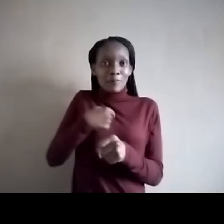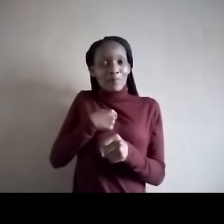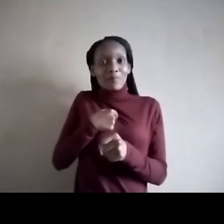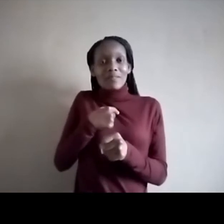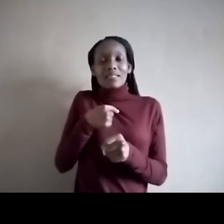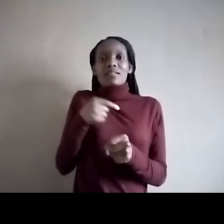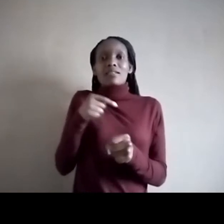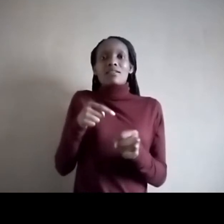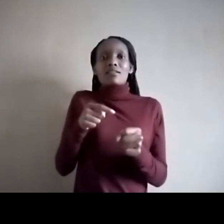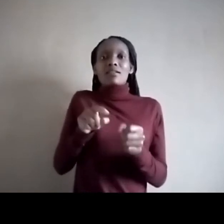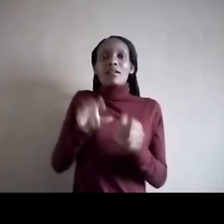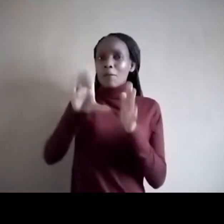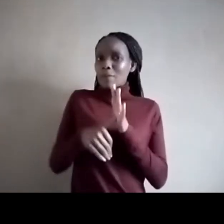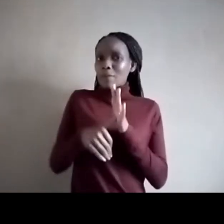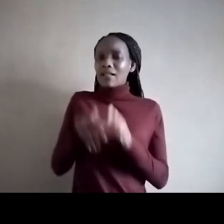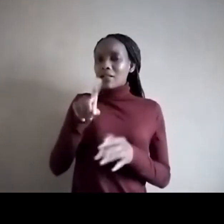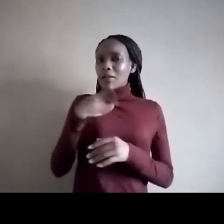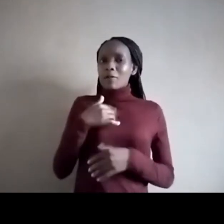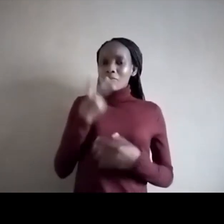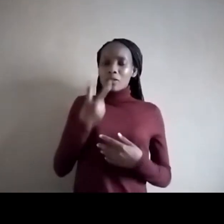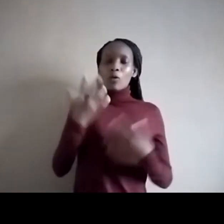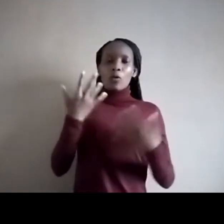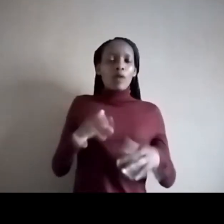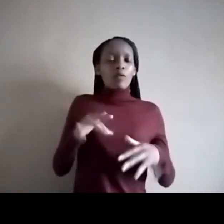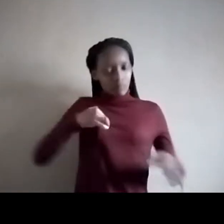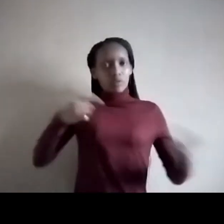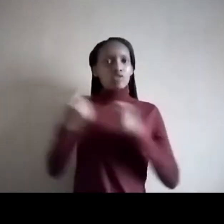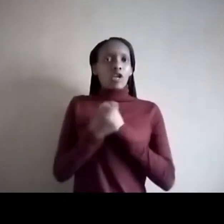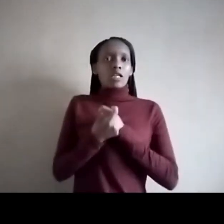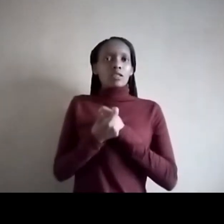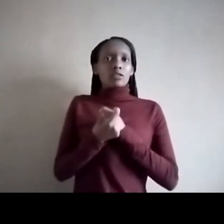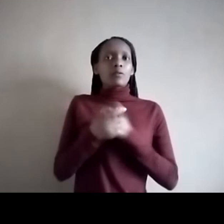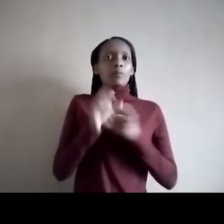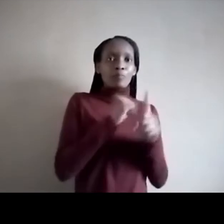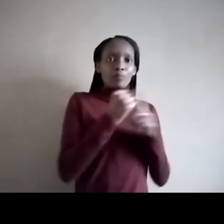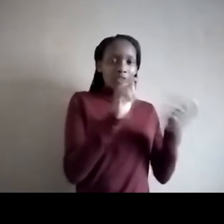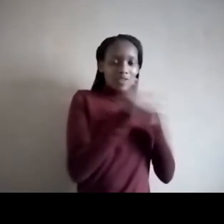to that philosophy has made me change with society. And when you change with society,